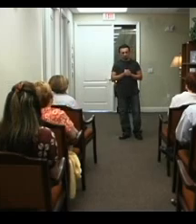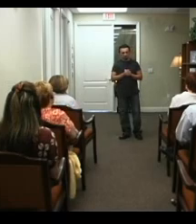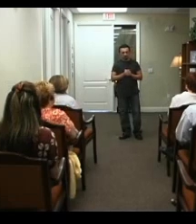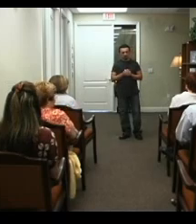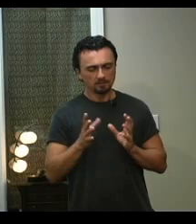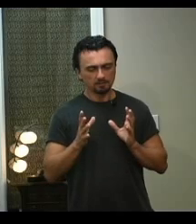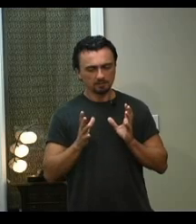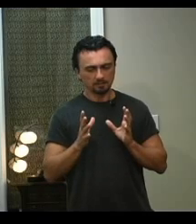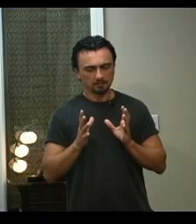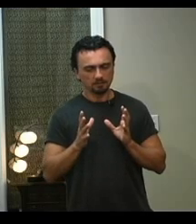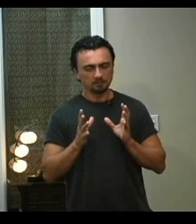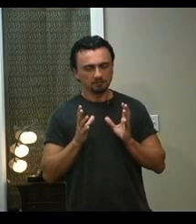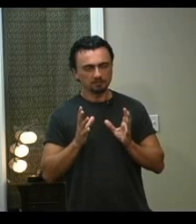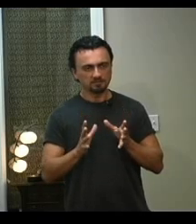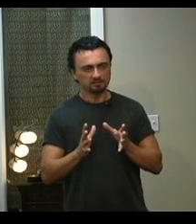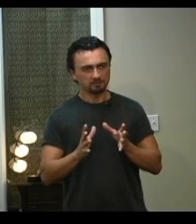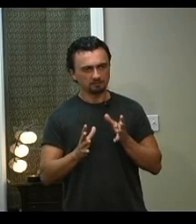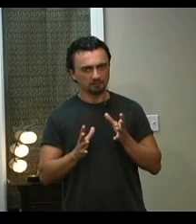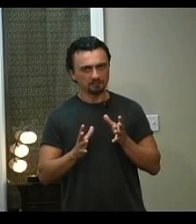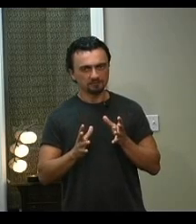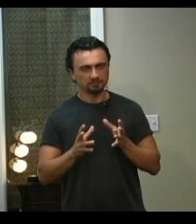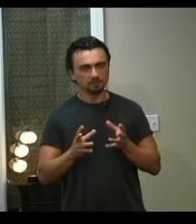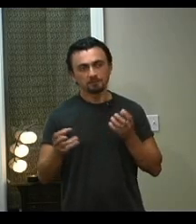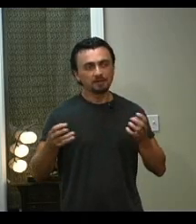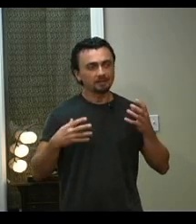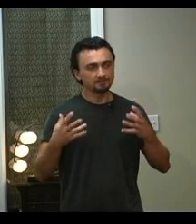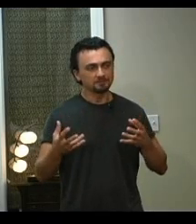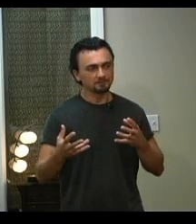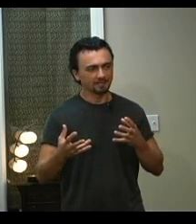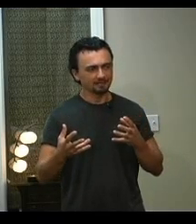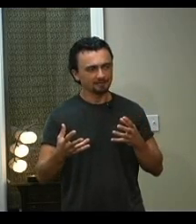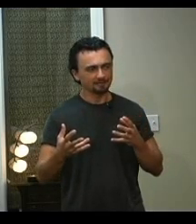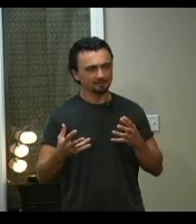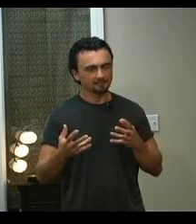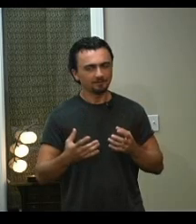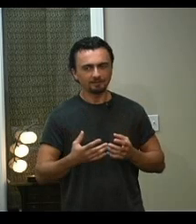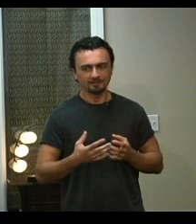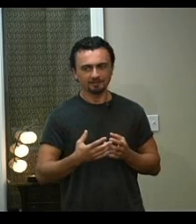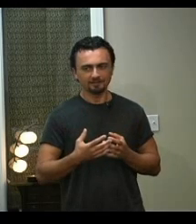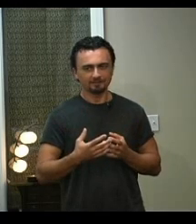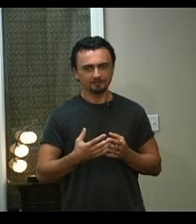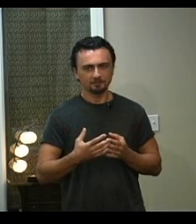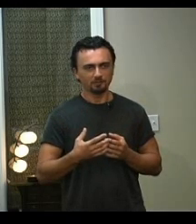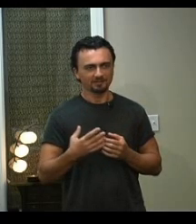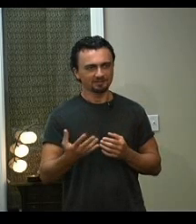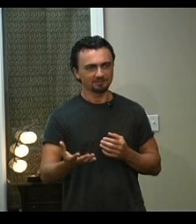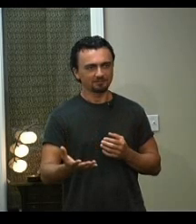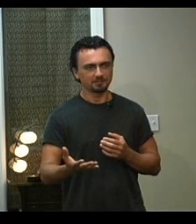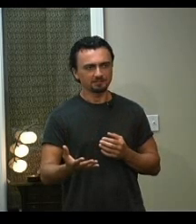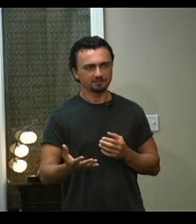You can You can adjust your thoughts If you don't know how to do that You can think Positive thoughts